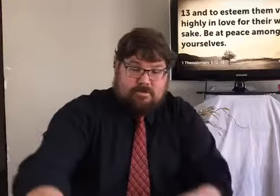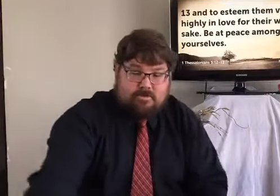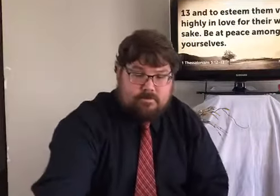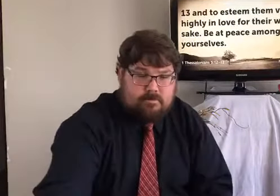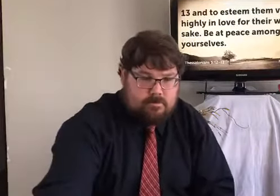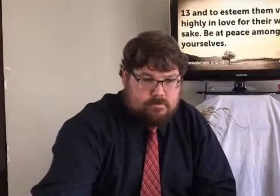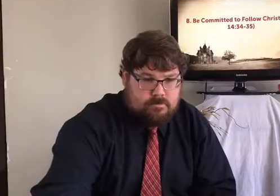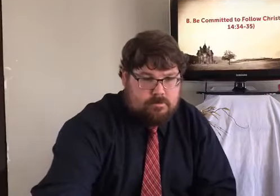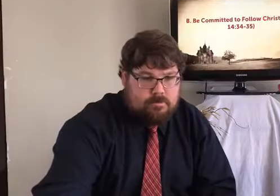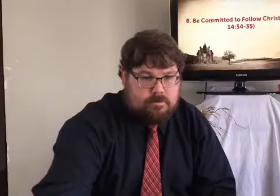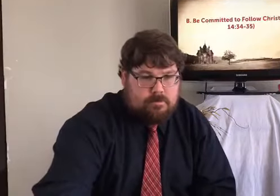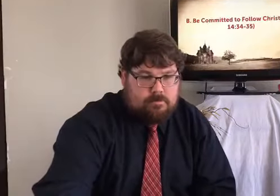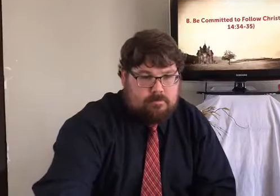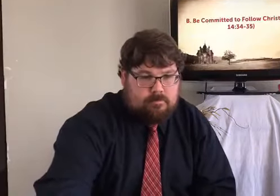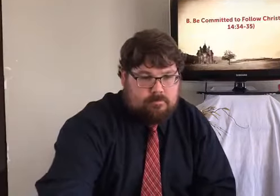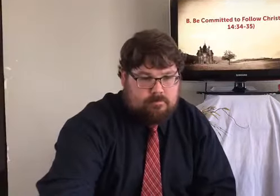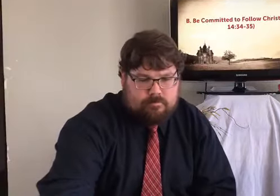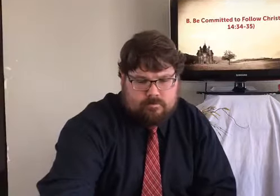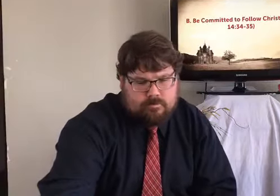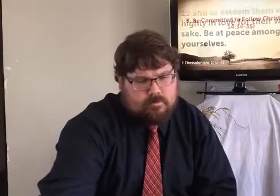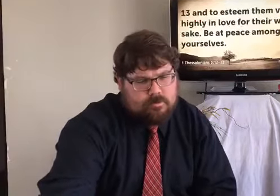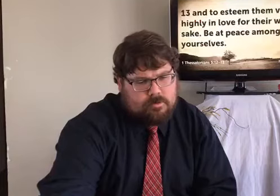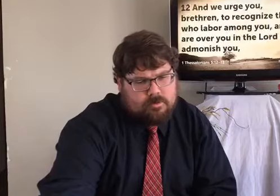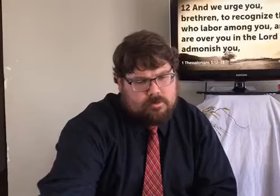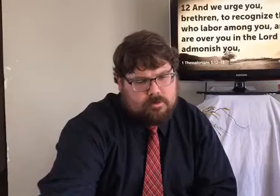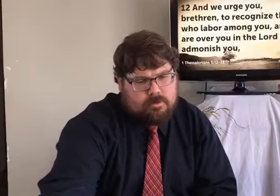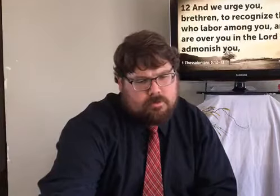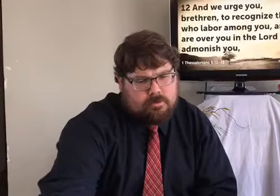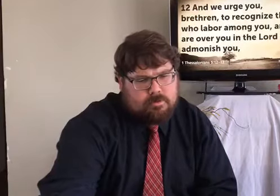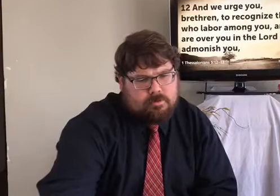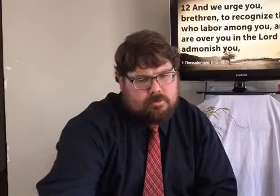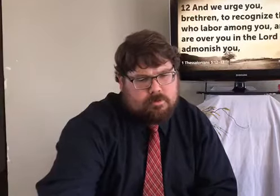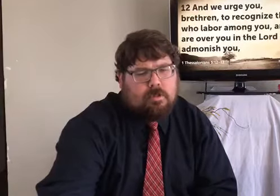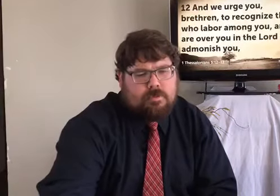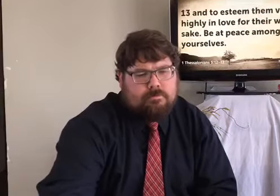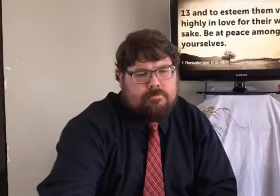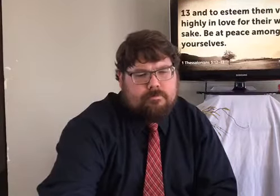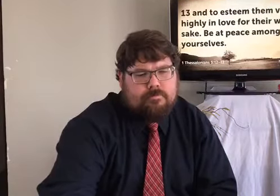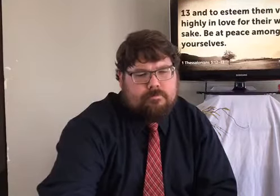And when the sheep are honoring the under-shepherds, there is peace among themselves.